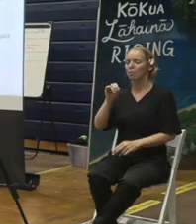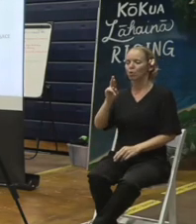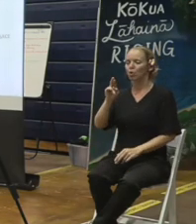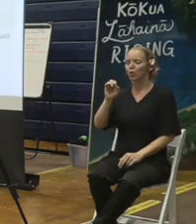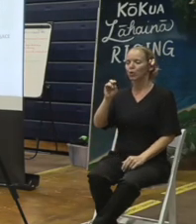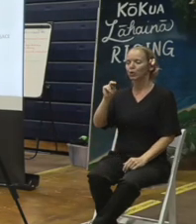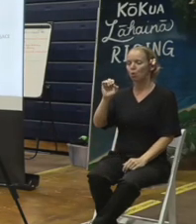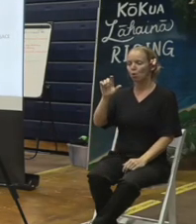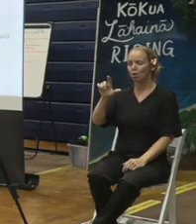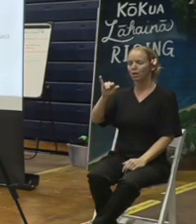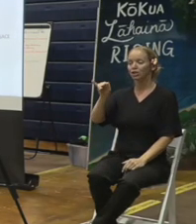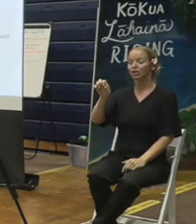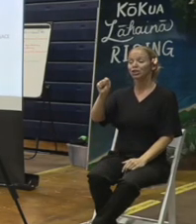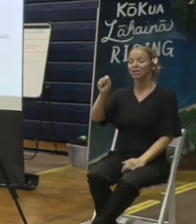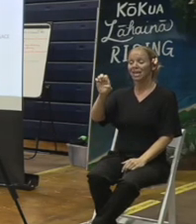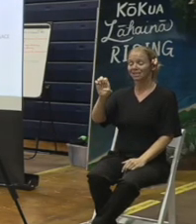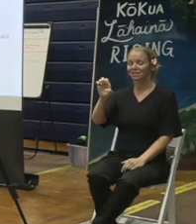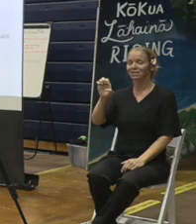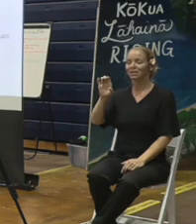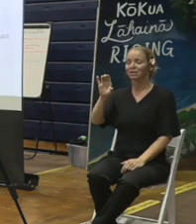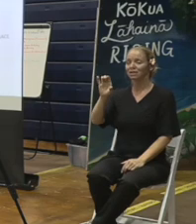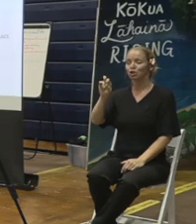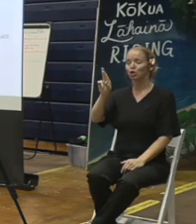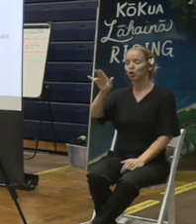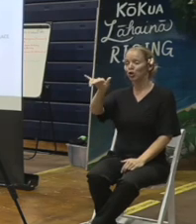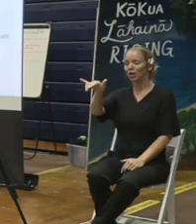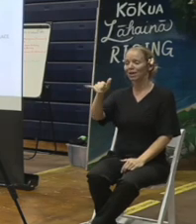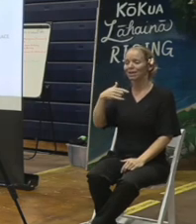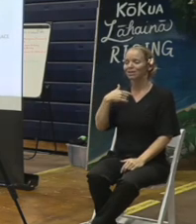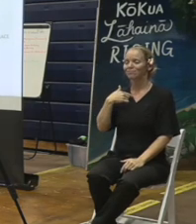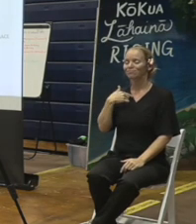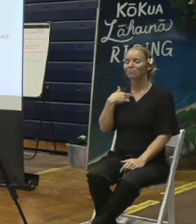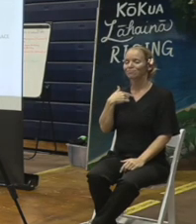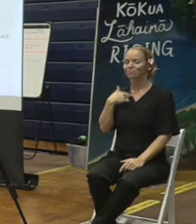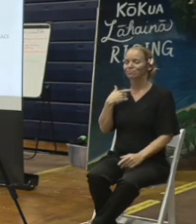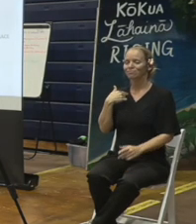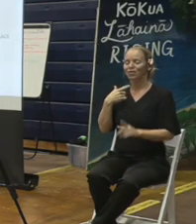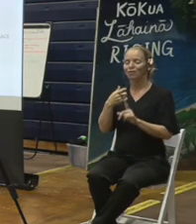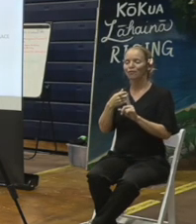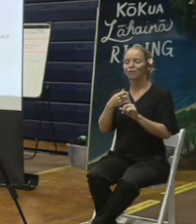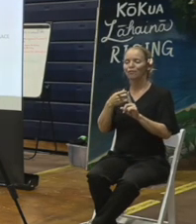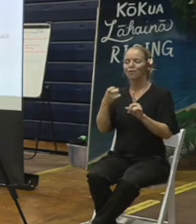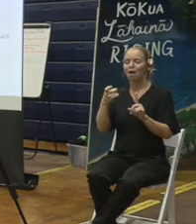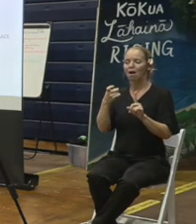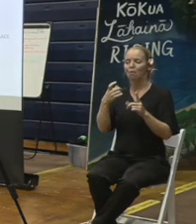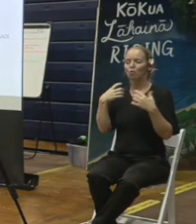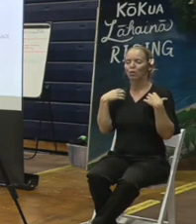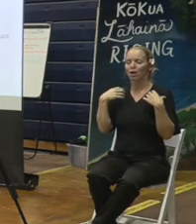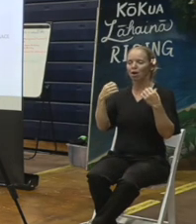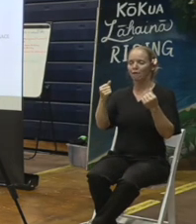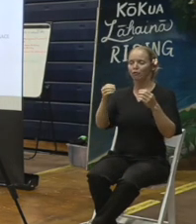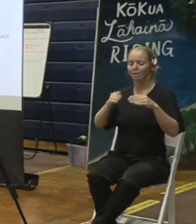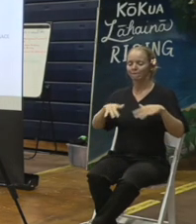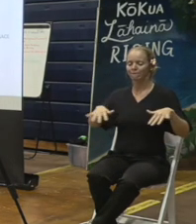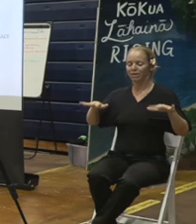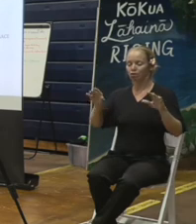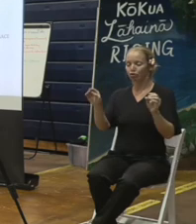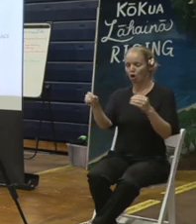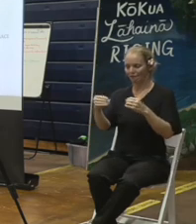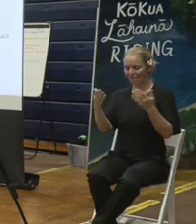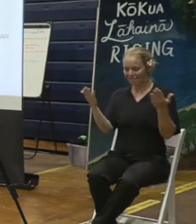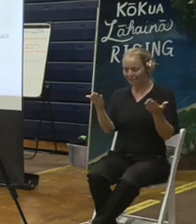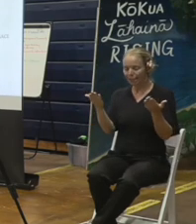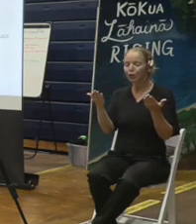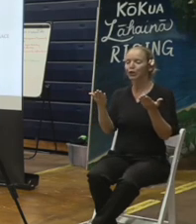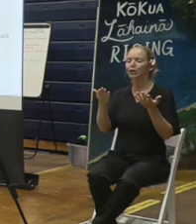Army Corps of Engineers. I command what's called the Recovery Field Office, which is on the ground here on Maui every day, leading all efforts